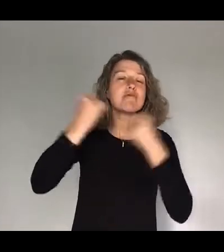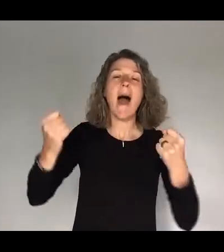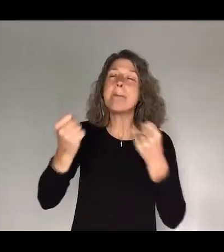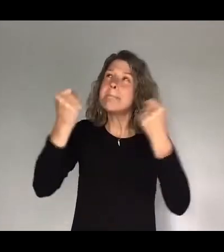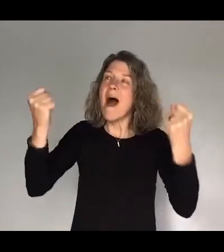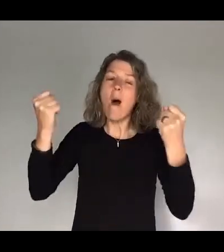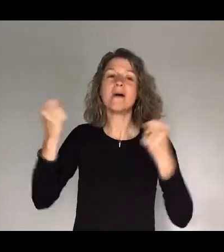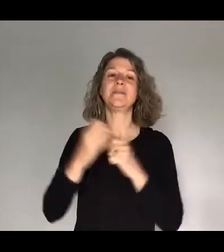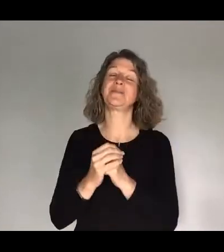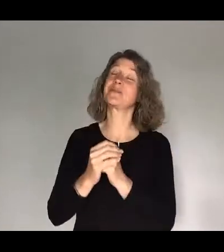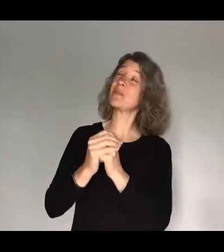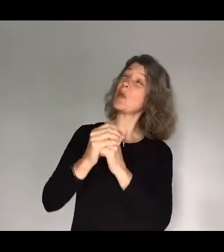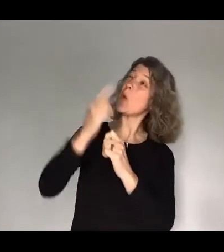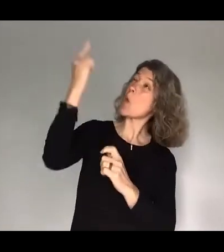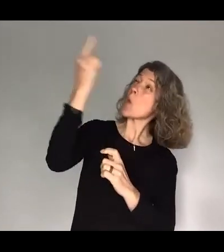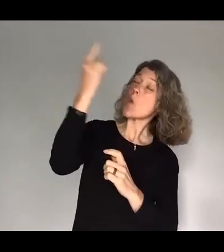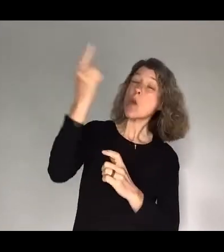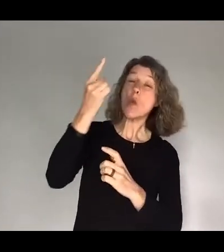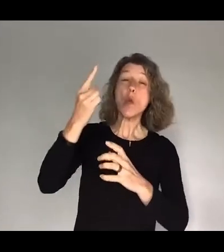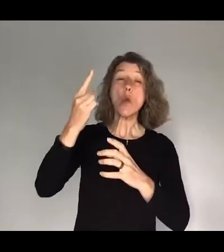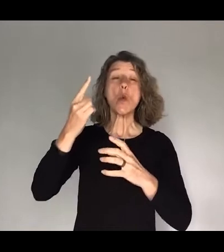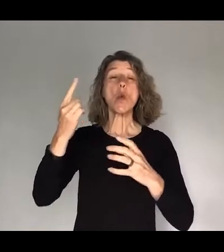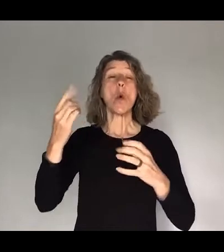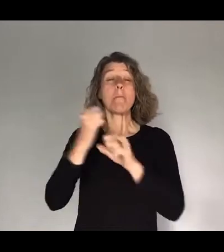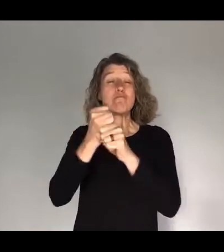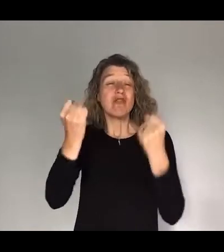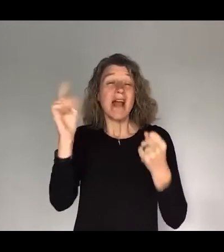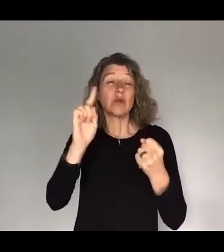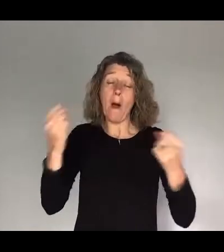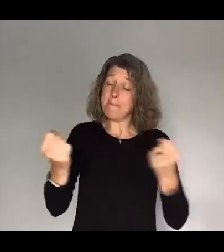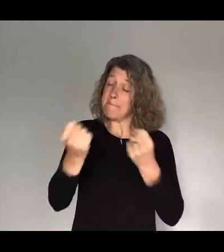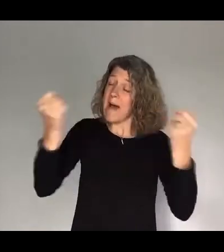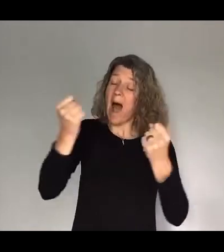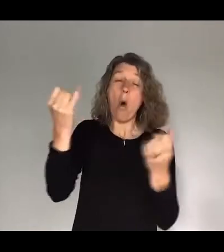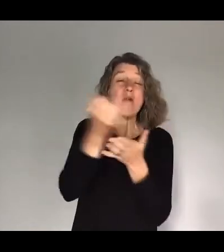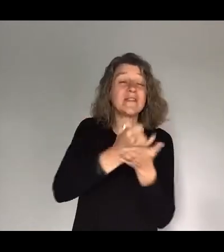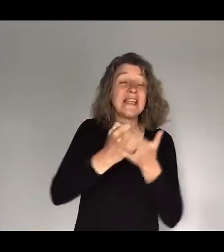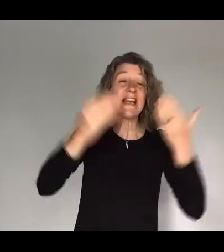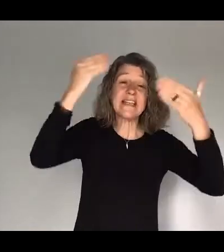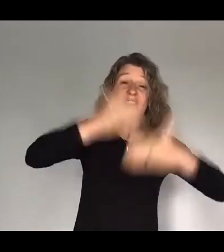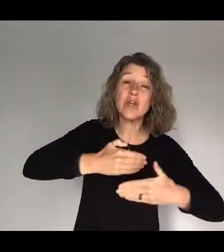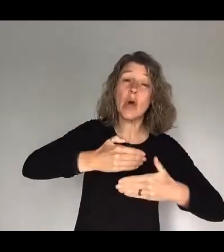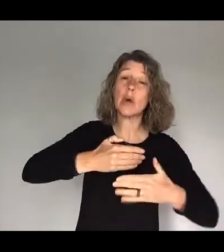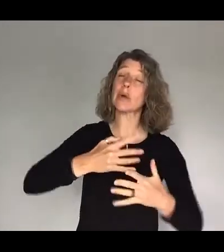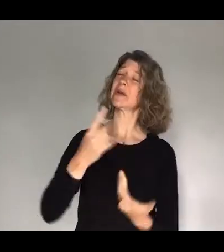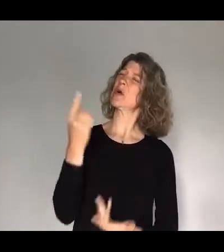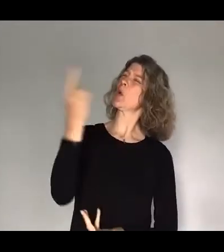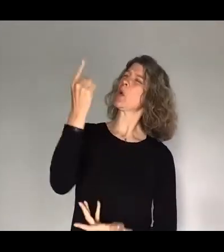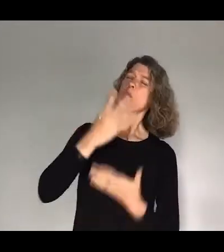Who breaks the power of sin and darkness? Whose love is mighty and